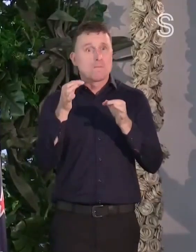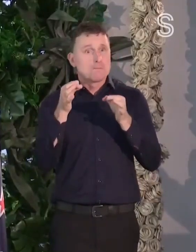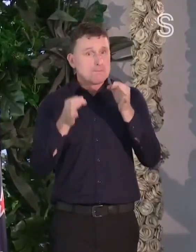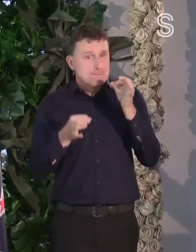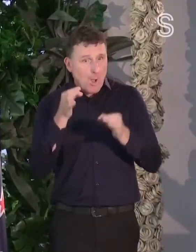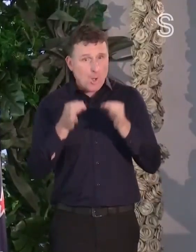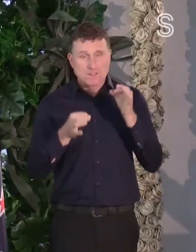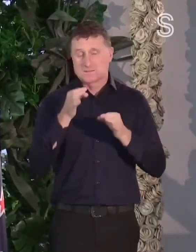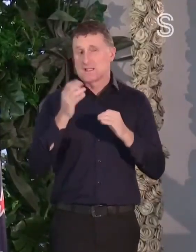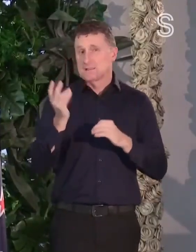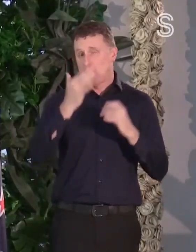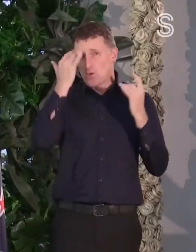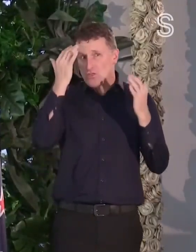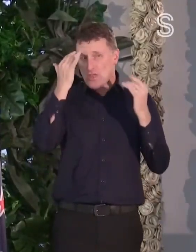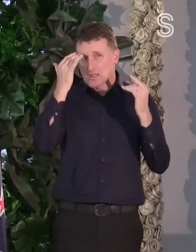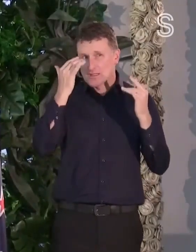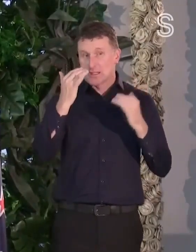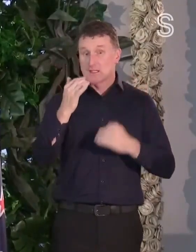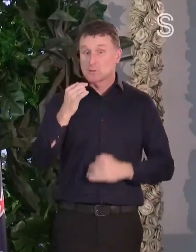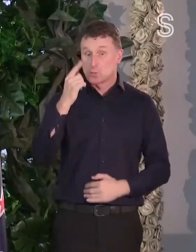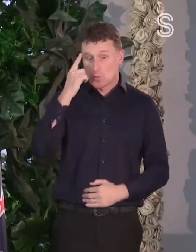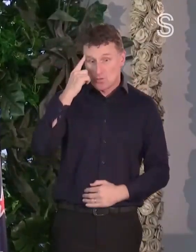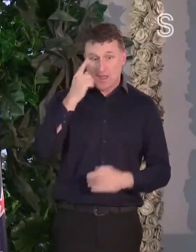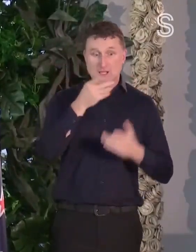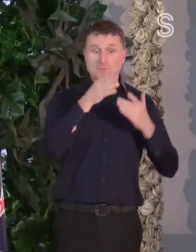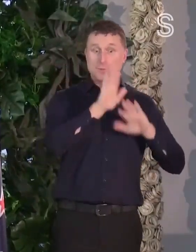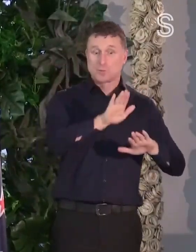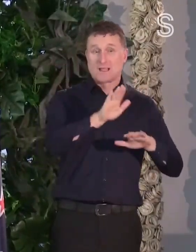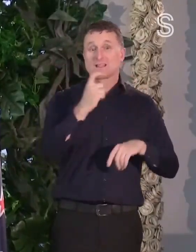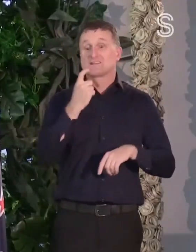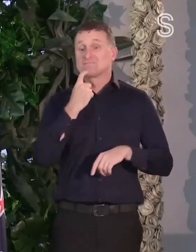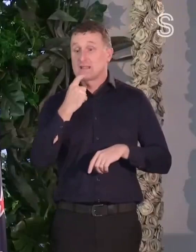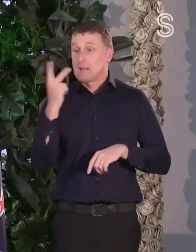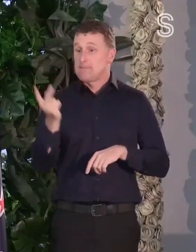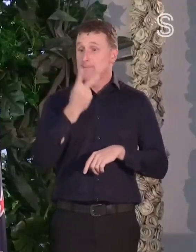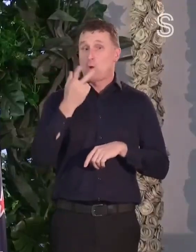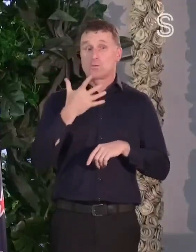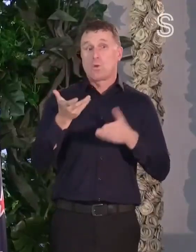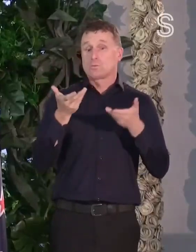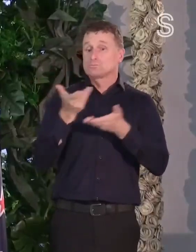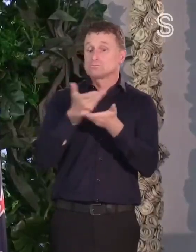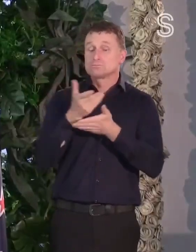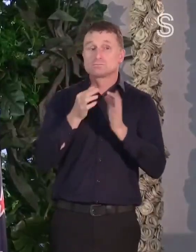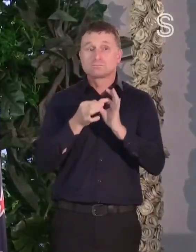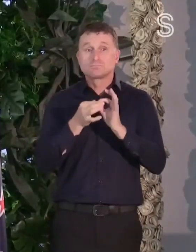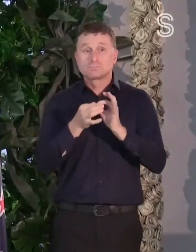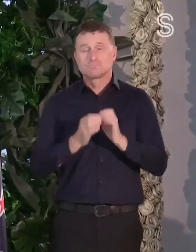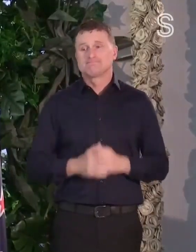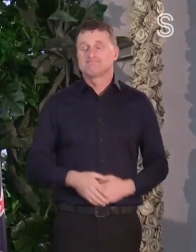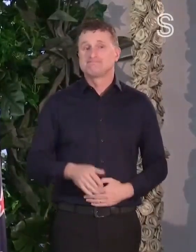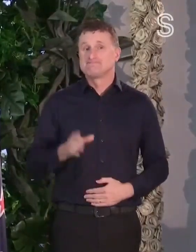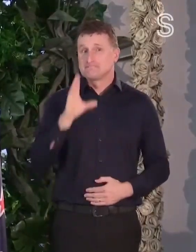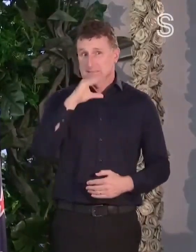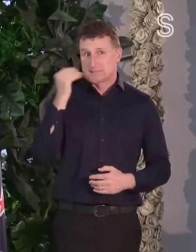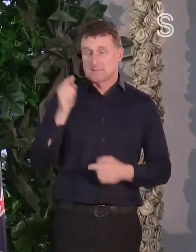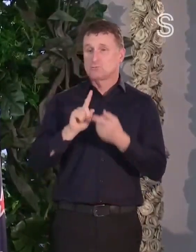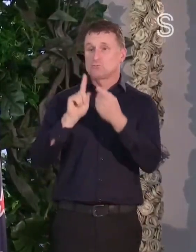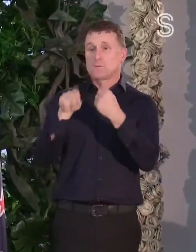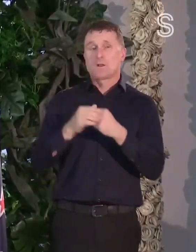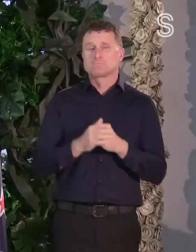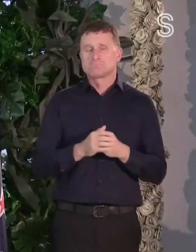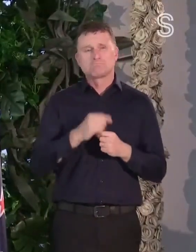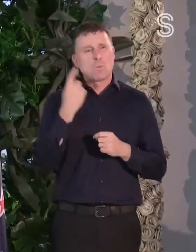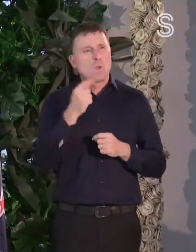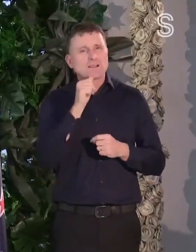to see more deals between our two countries down the line? My first question is I wonder whether or not anyone ever asked Barack